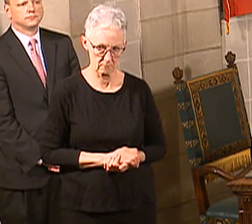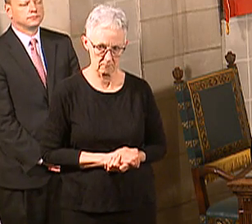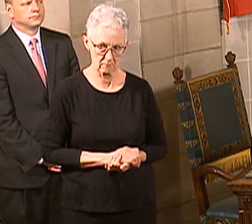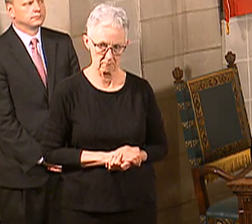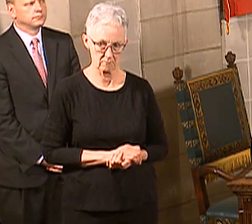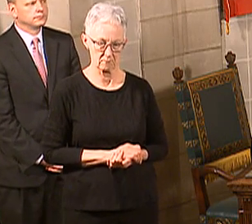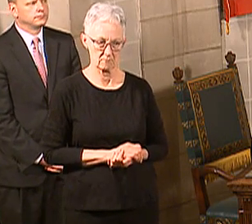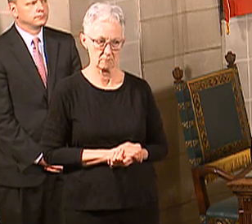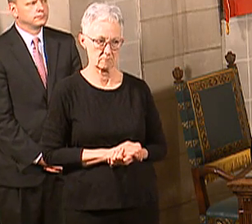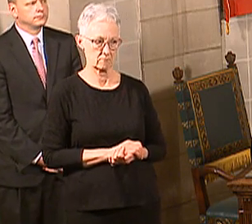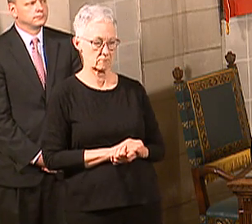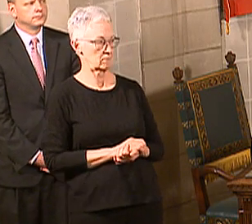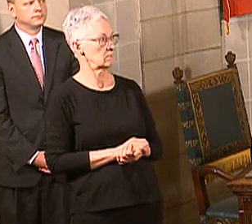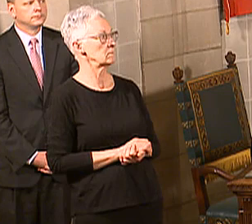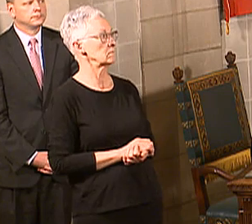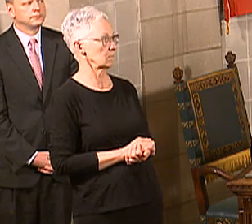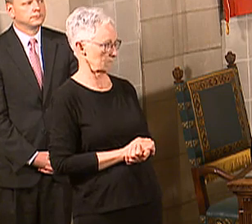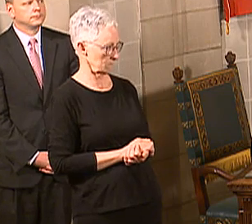Is that something that you can do?